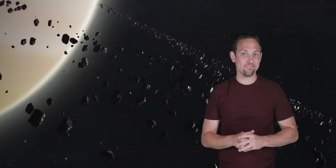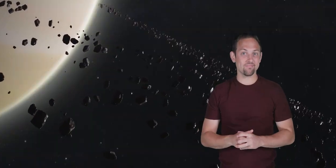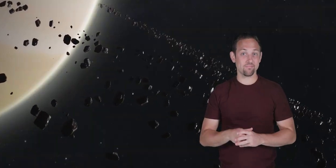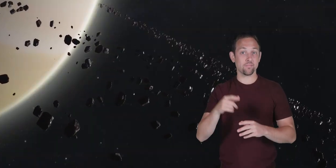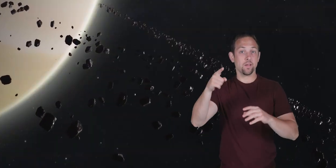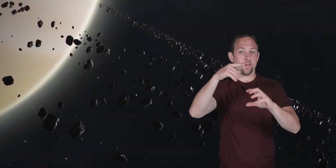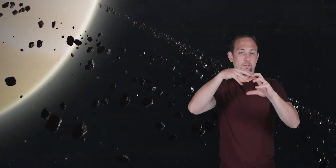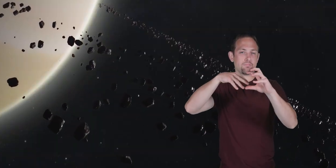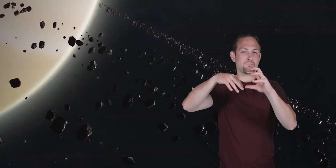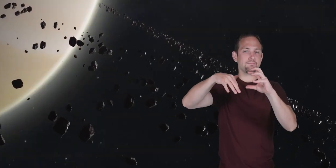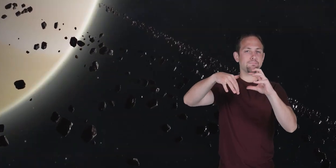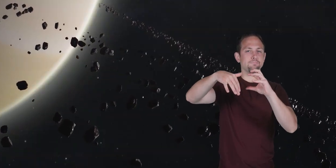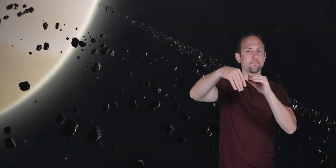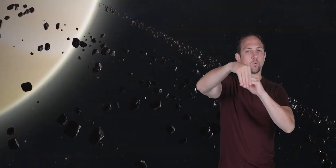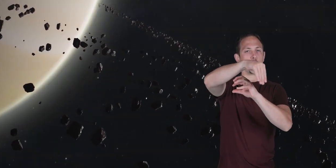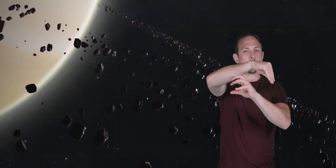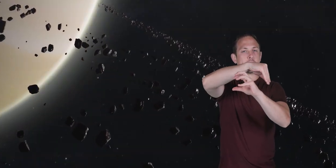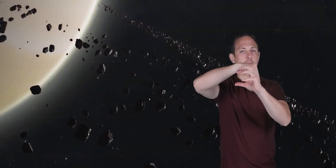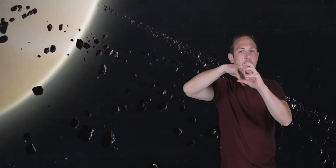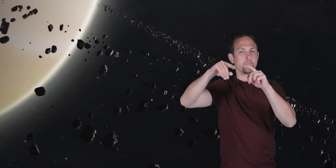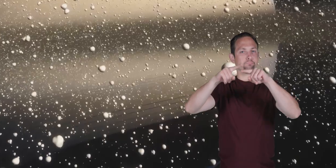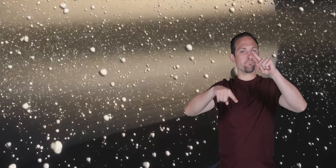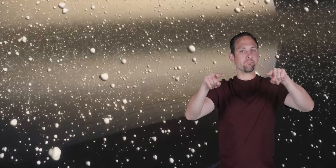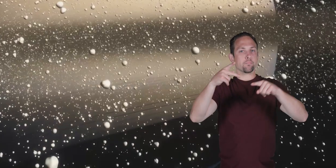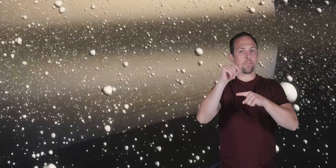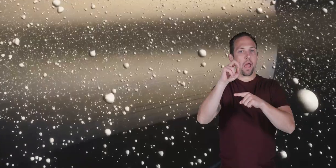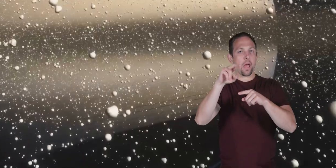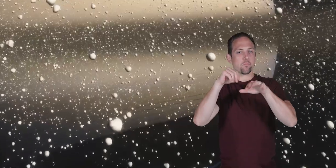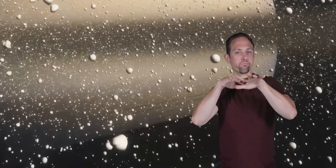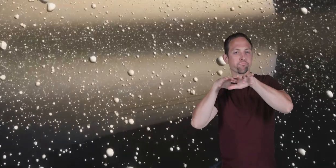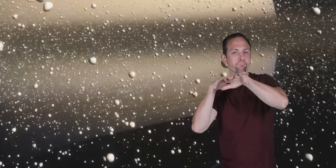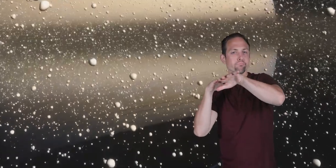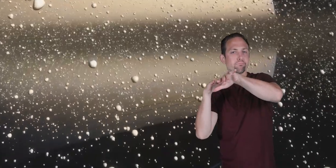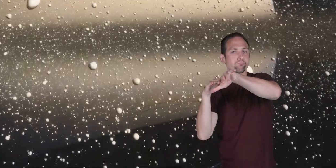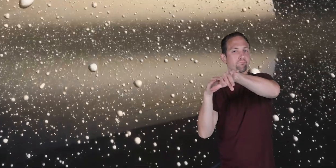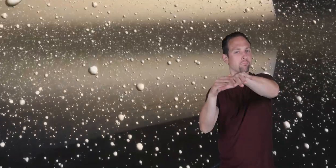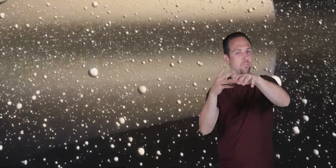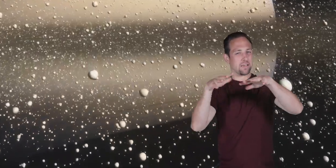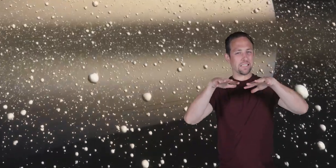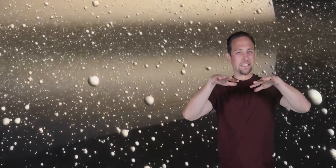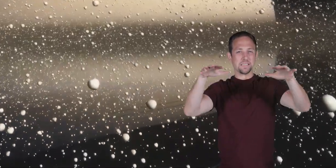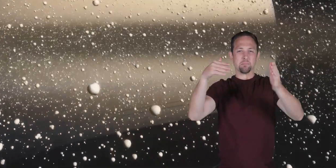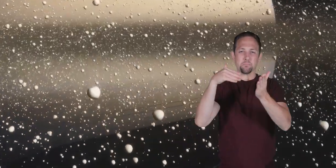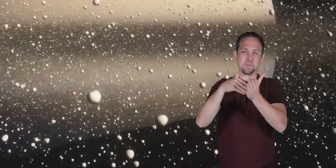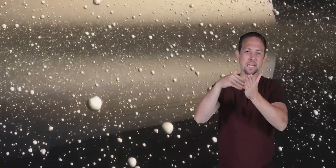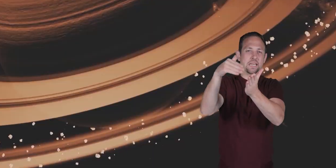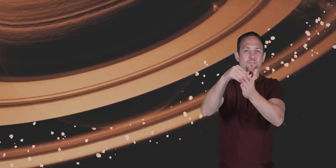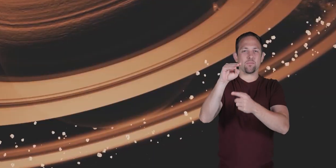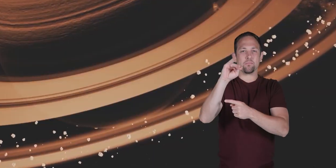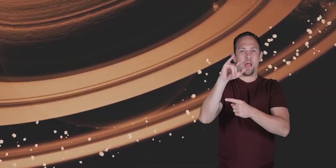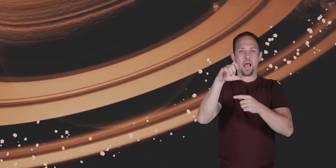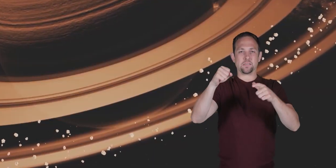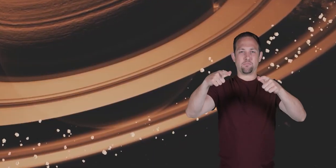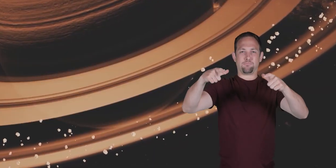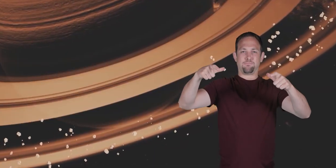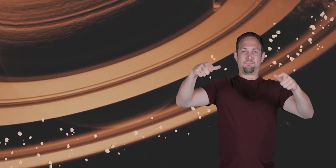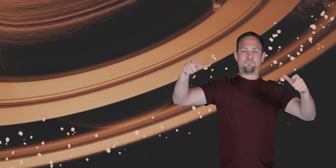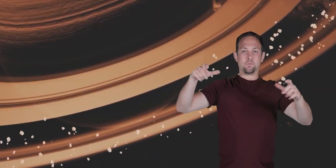move around Saturn in various patterns forming bands millions of miles wide here's an interesting fact